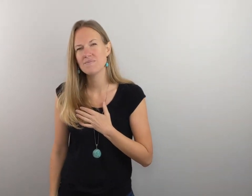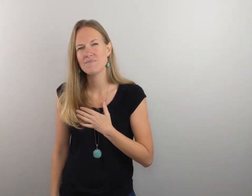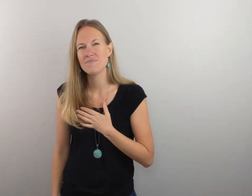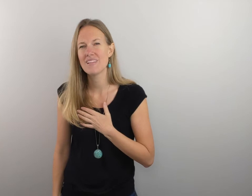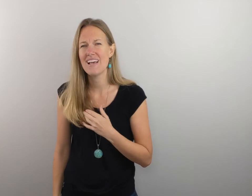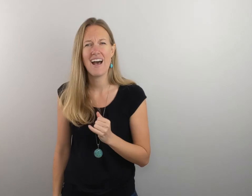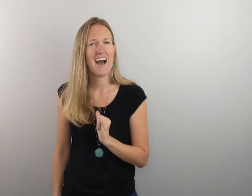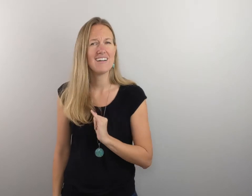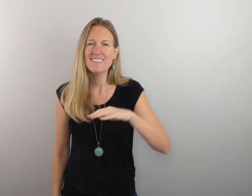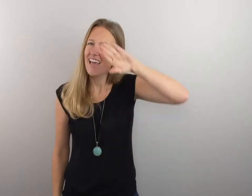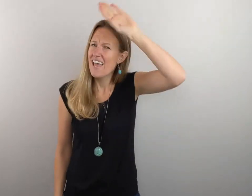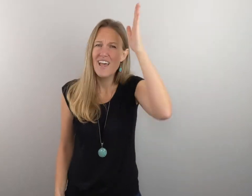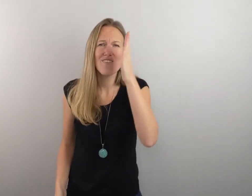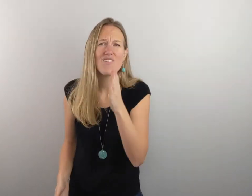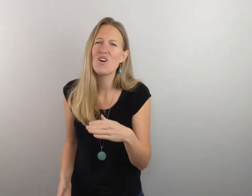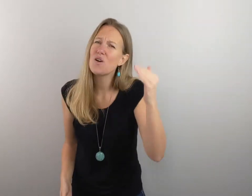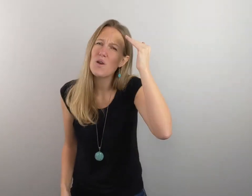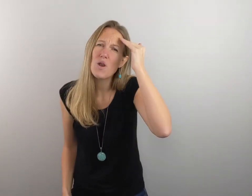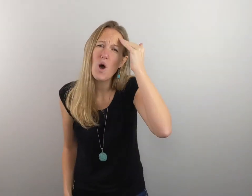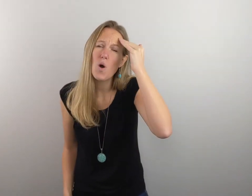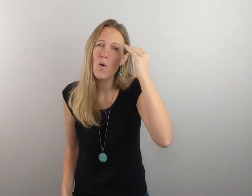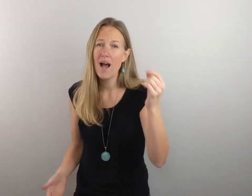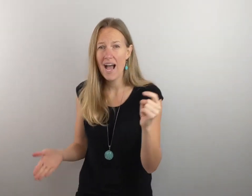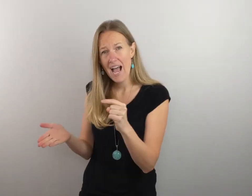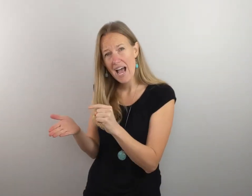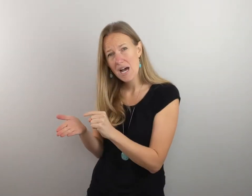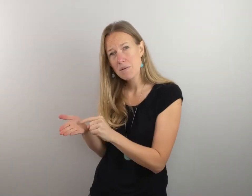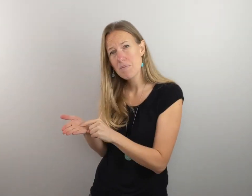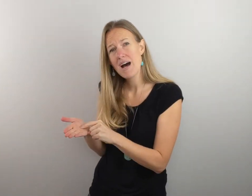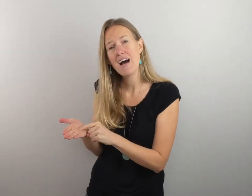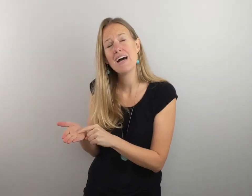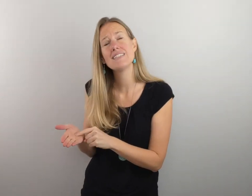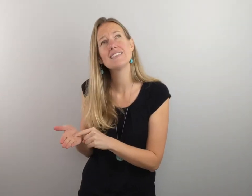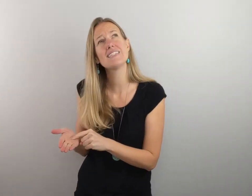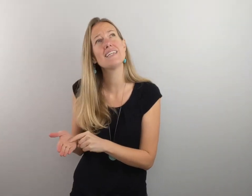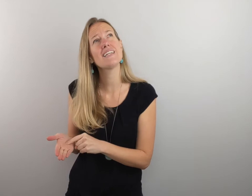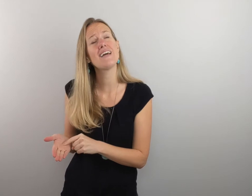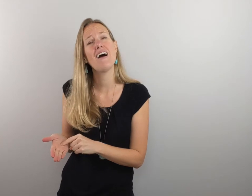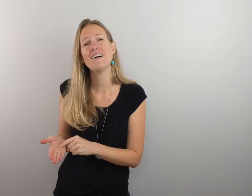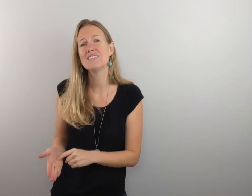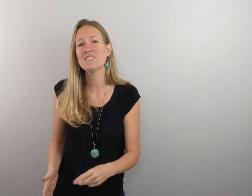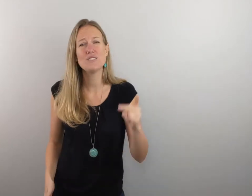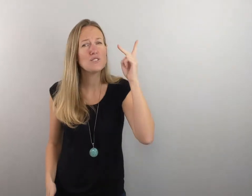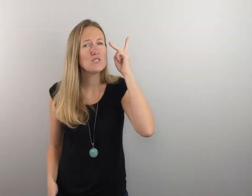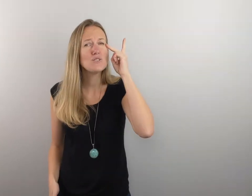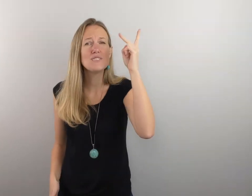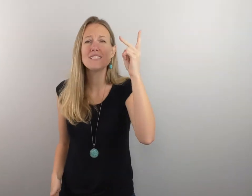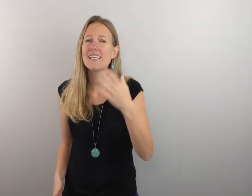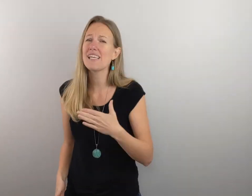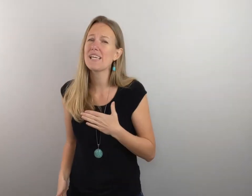I'll never know how much it cost to see